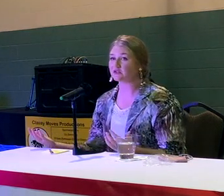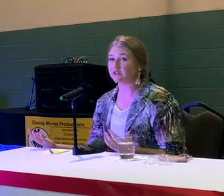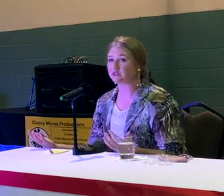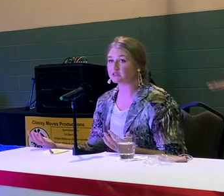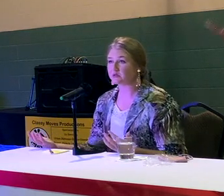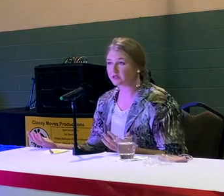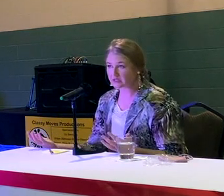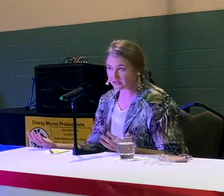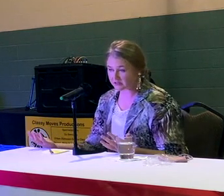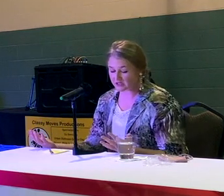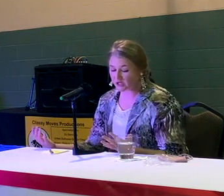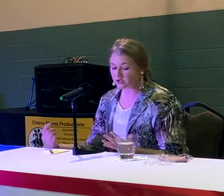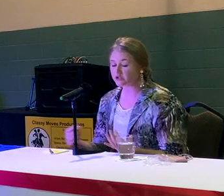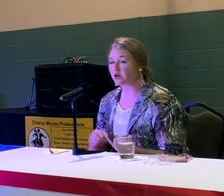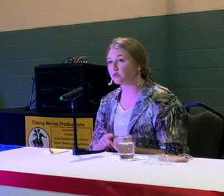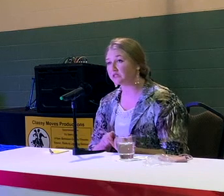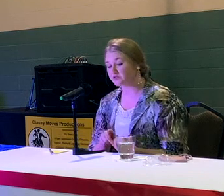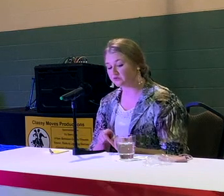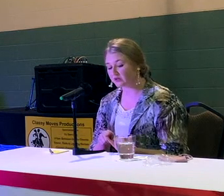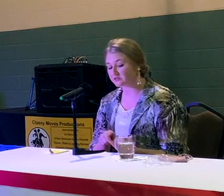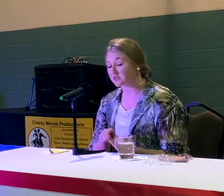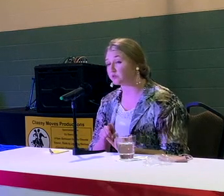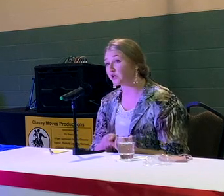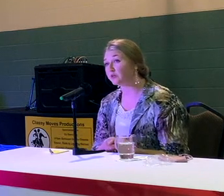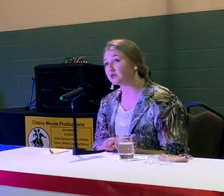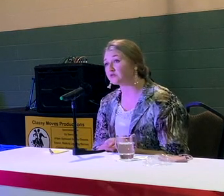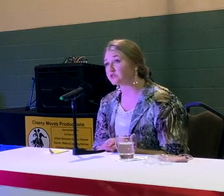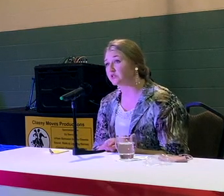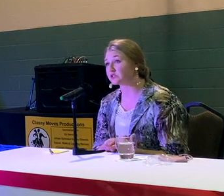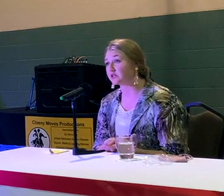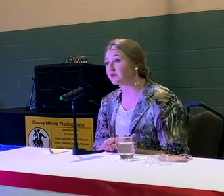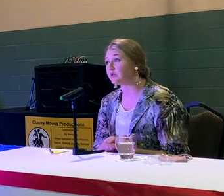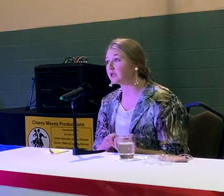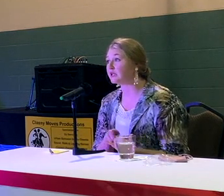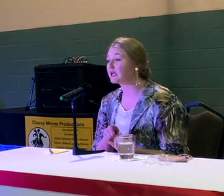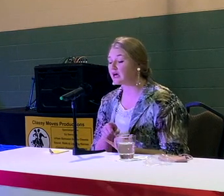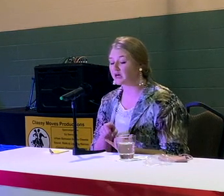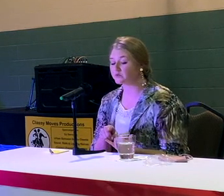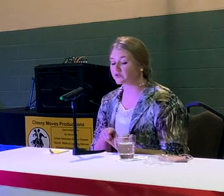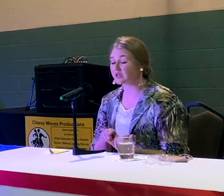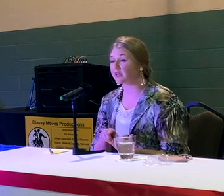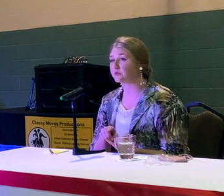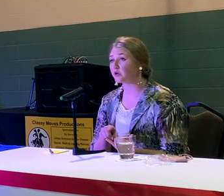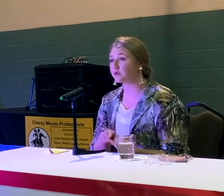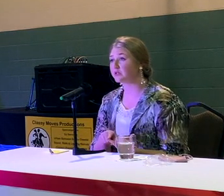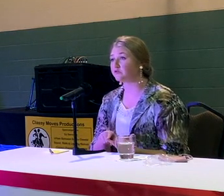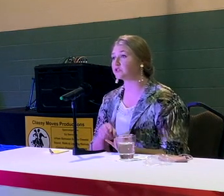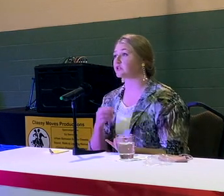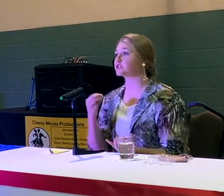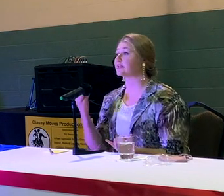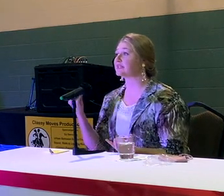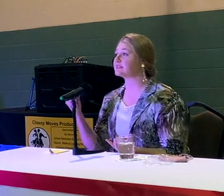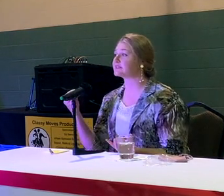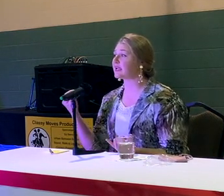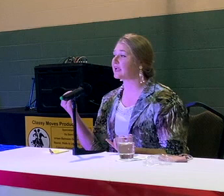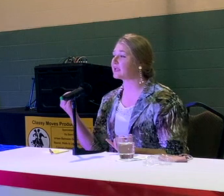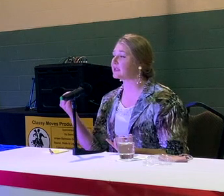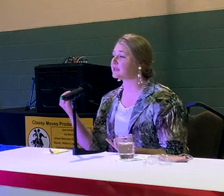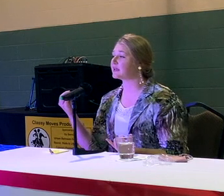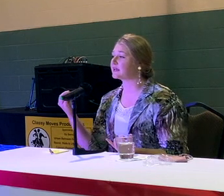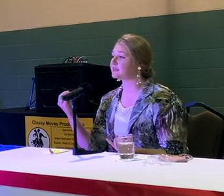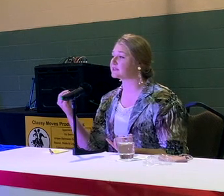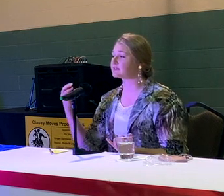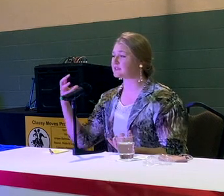that that's not a unique experience. So we need to invest in broadband infrastructure and make it so that broadband infrastructure is